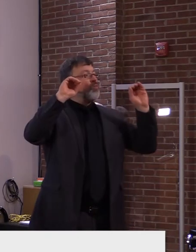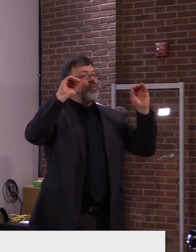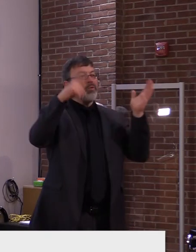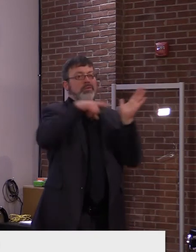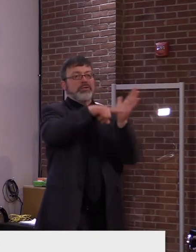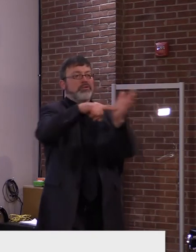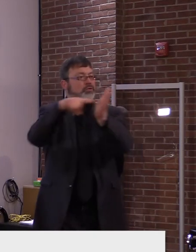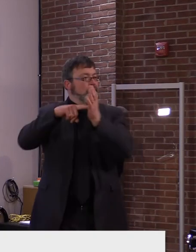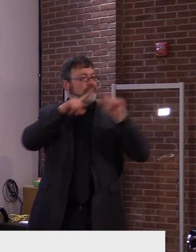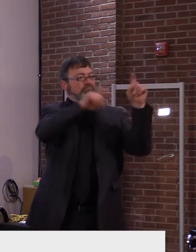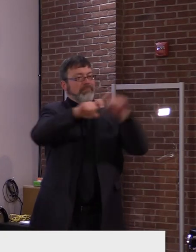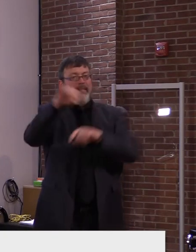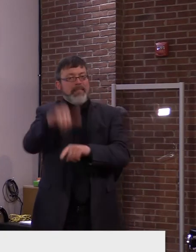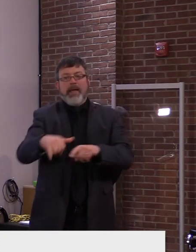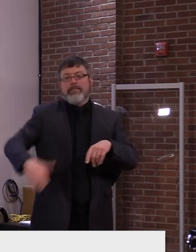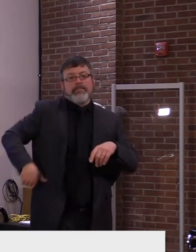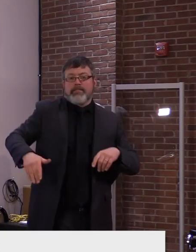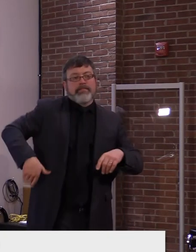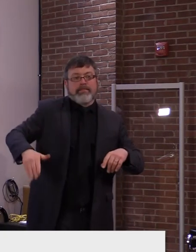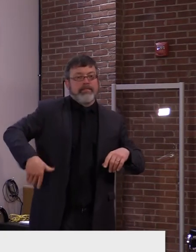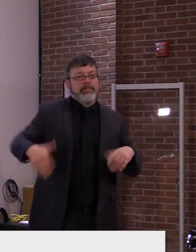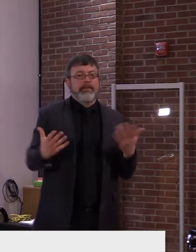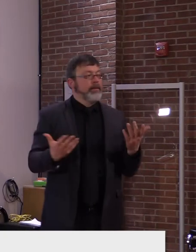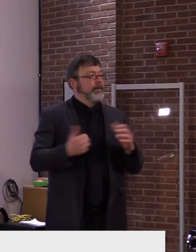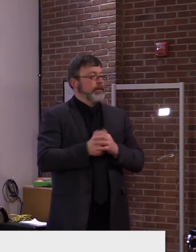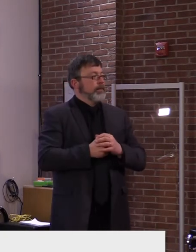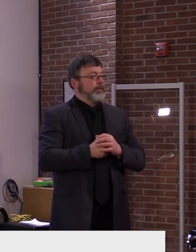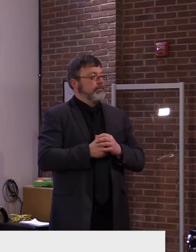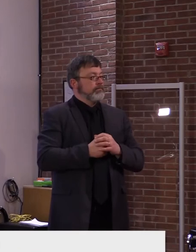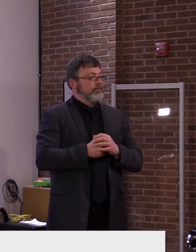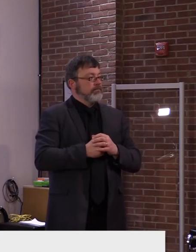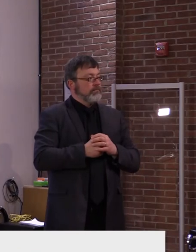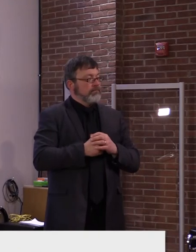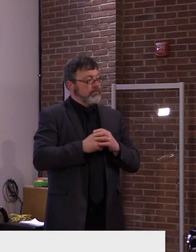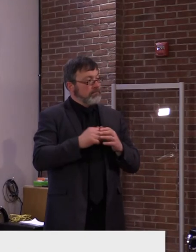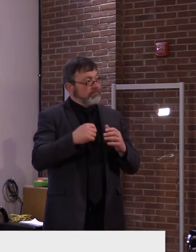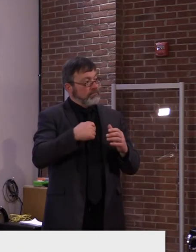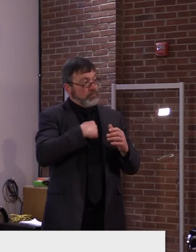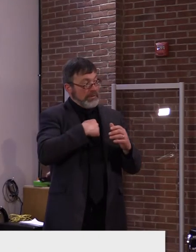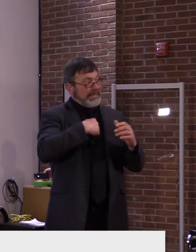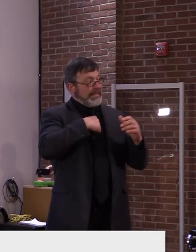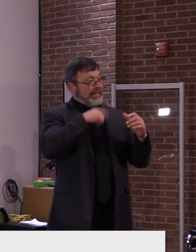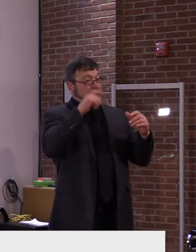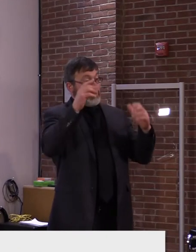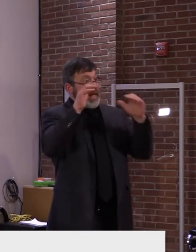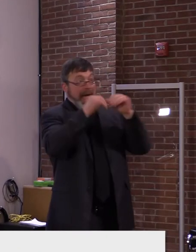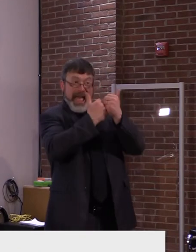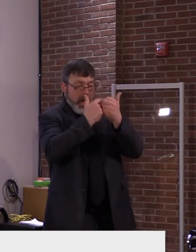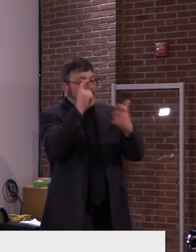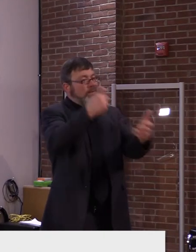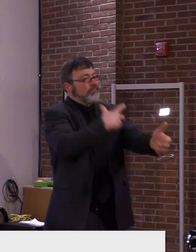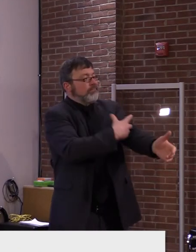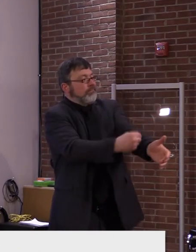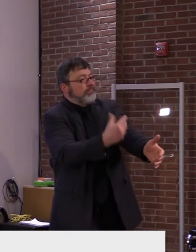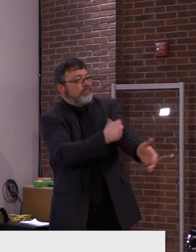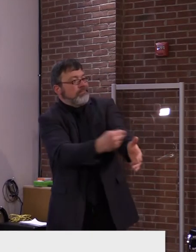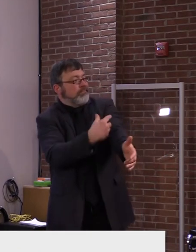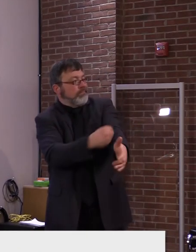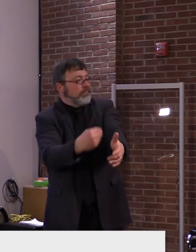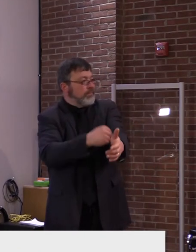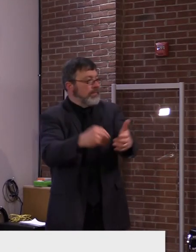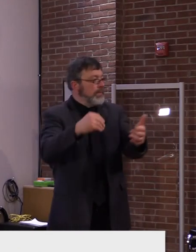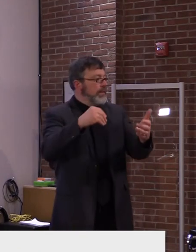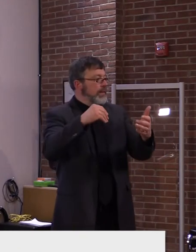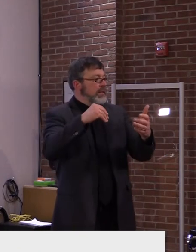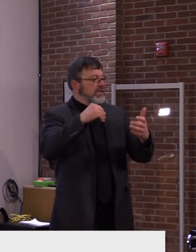at a population-wide basis, um, blood samples from people over time. I'm sure those are going to be done as part of some